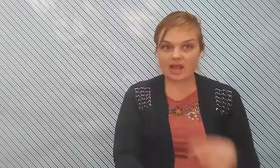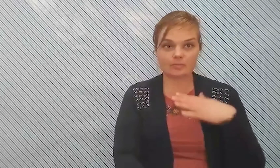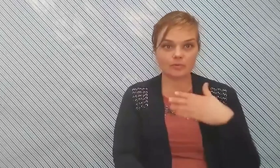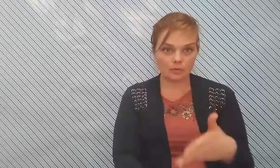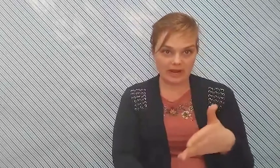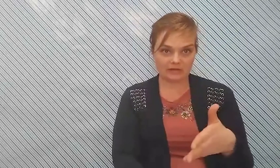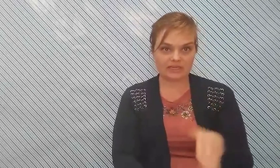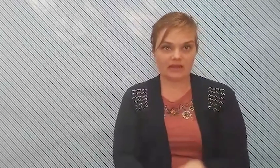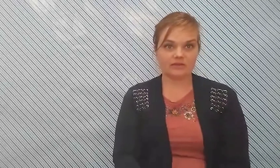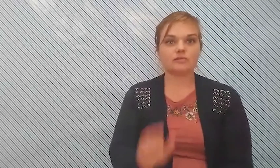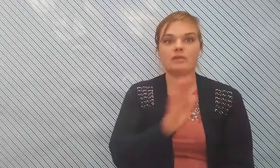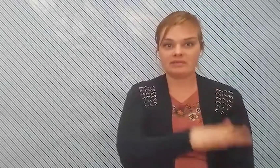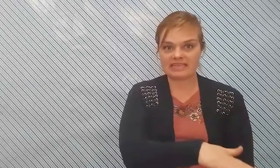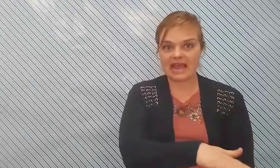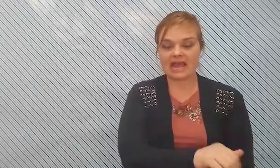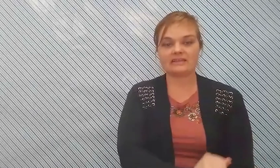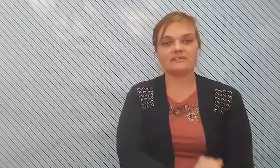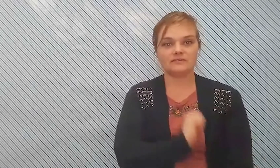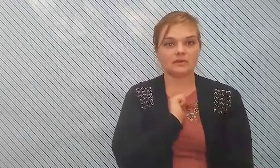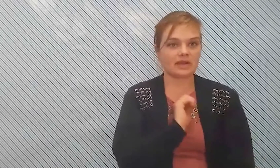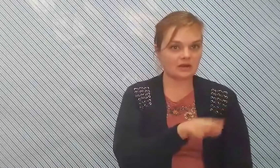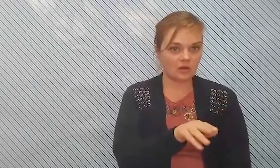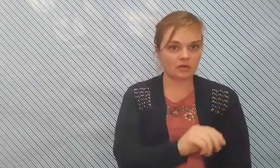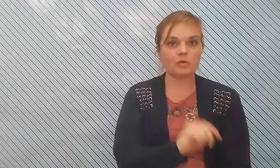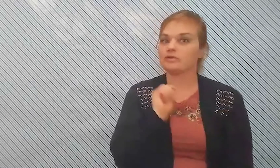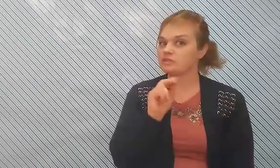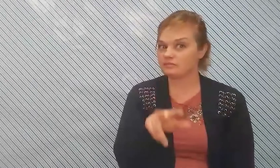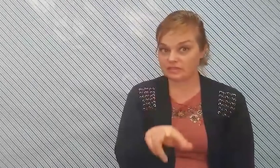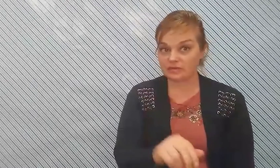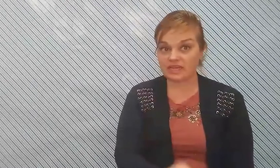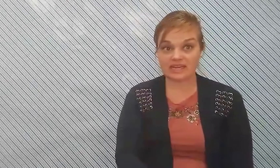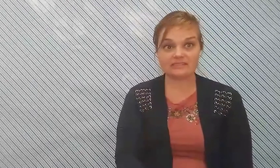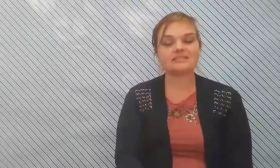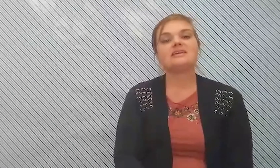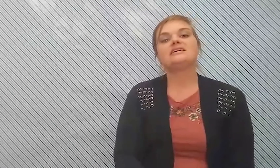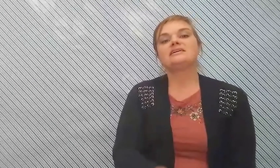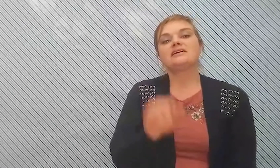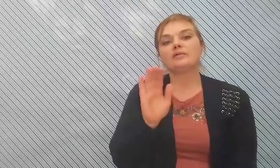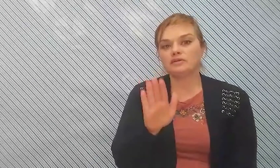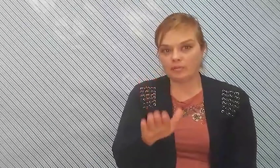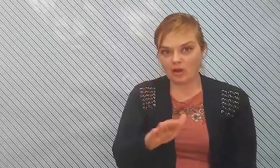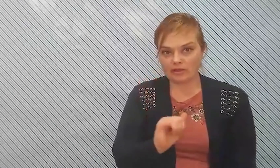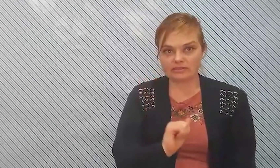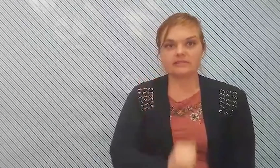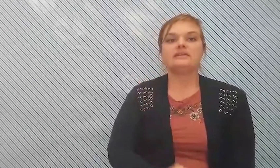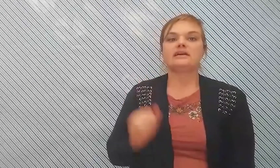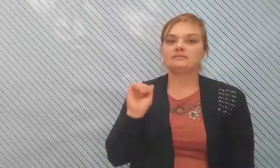a prayer together so mom and dad if you're at home or just with you kids i want you to pause and